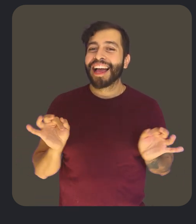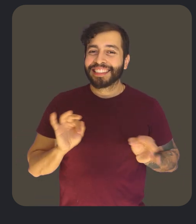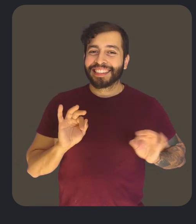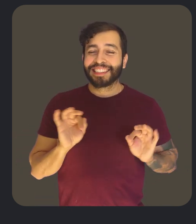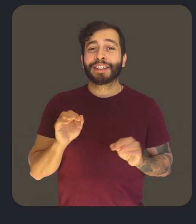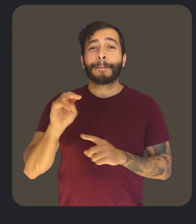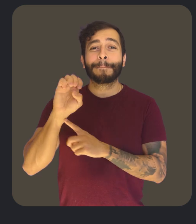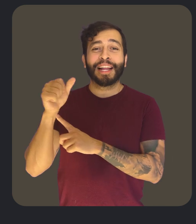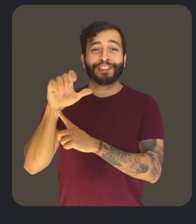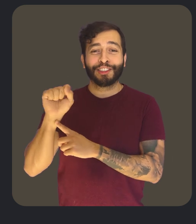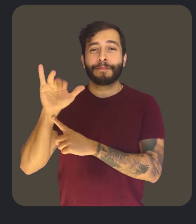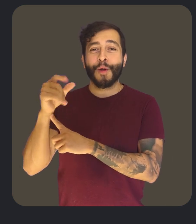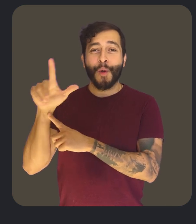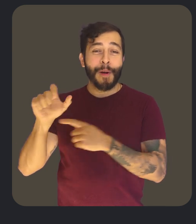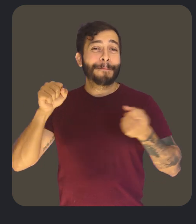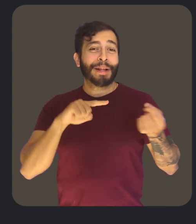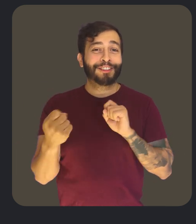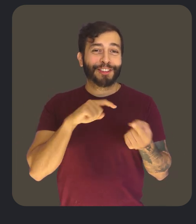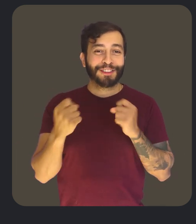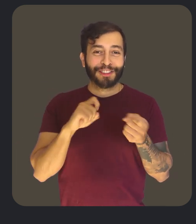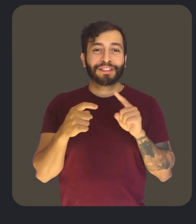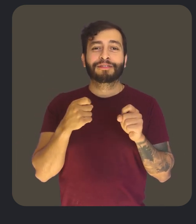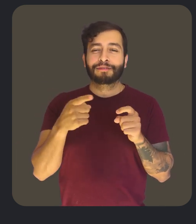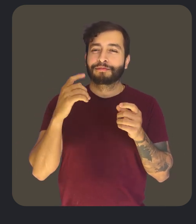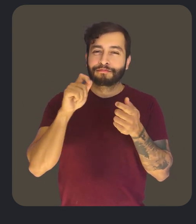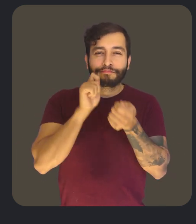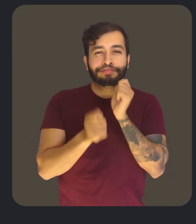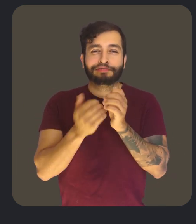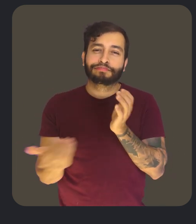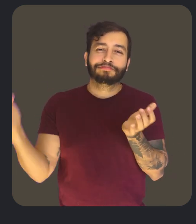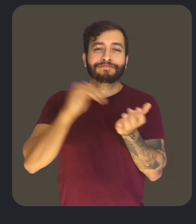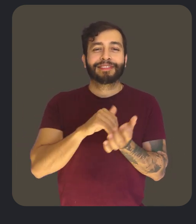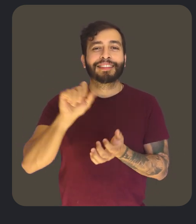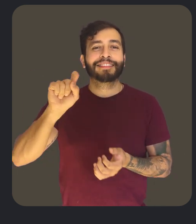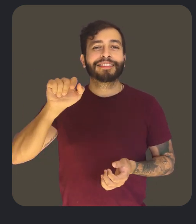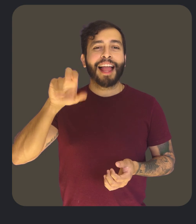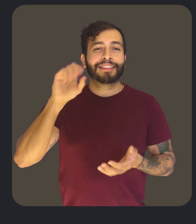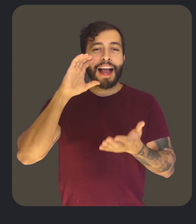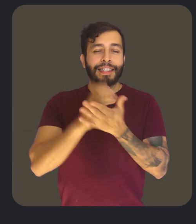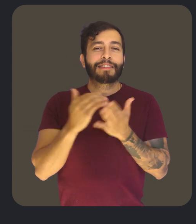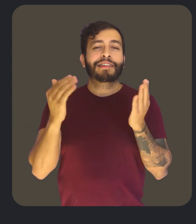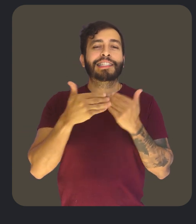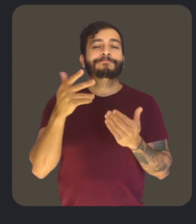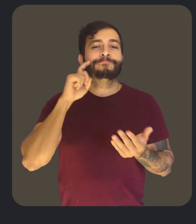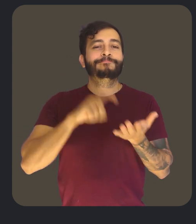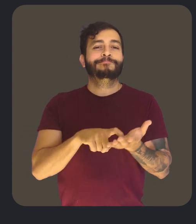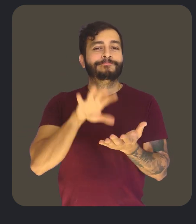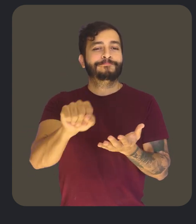Last but not least, in our messaging app, Messages by Google, we redesigned the messages' status icons to make them identifiable for more